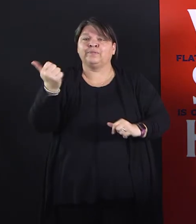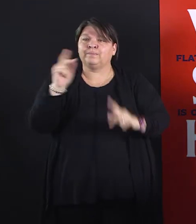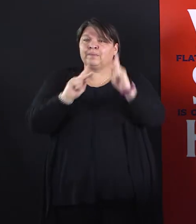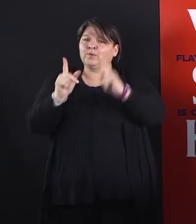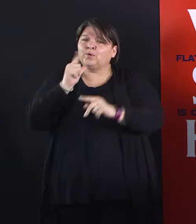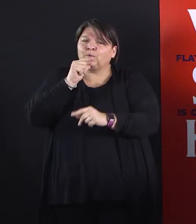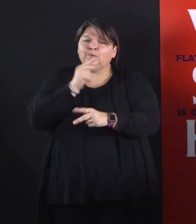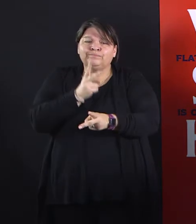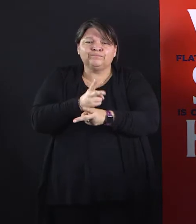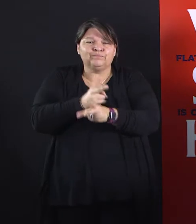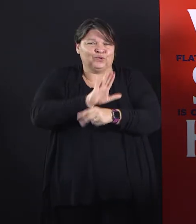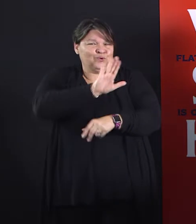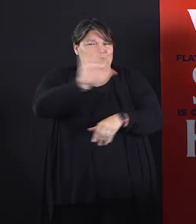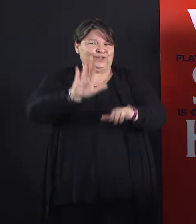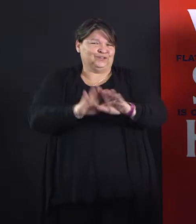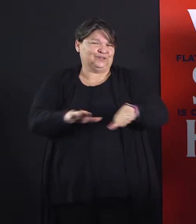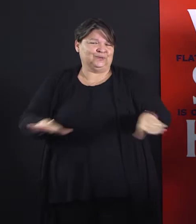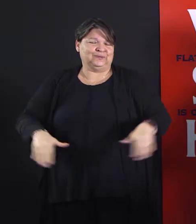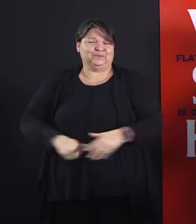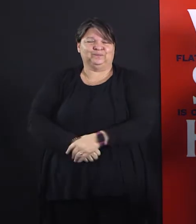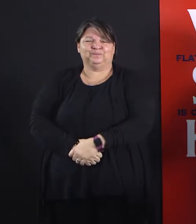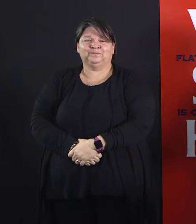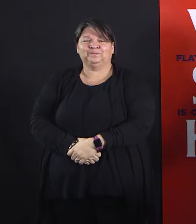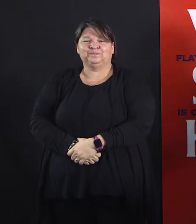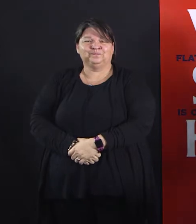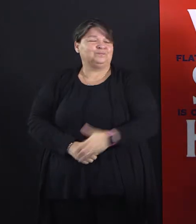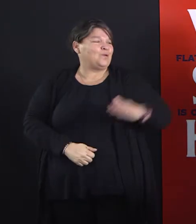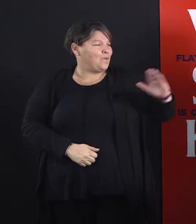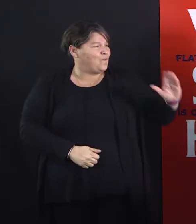bit about FIND? Welcome. Thank you.